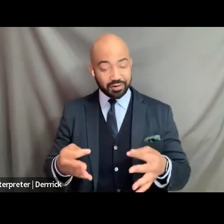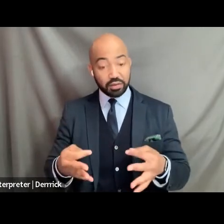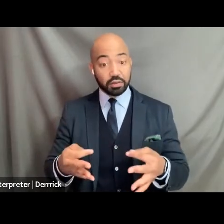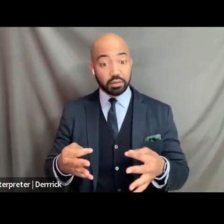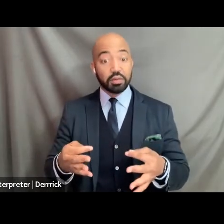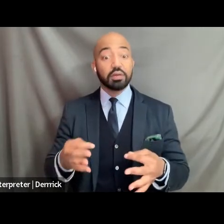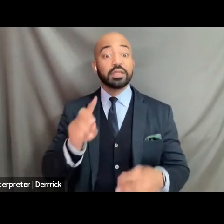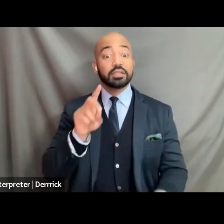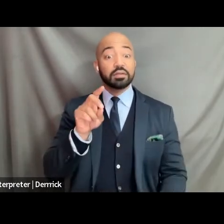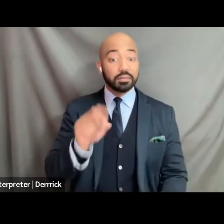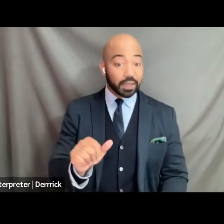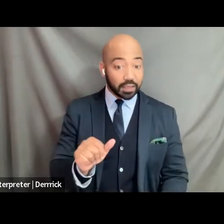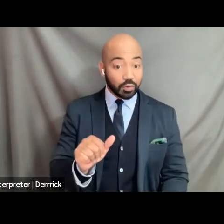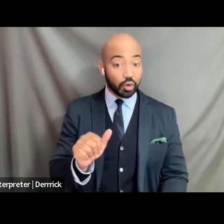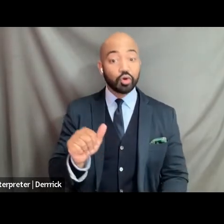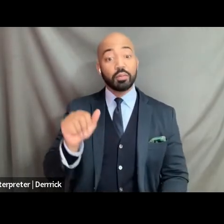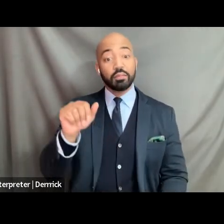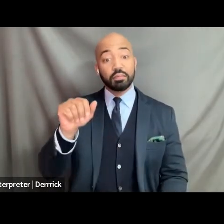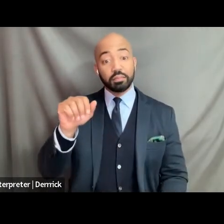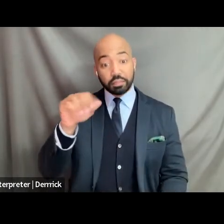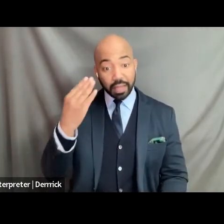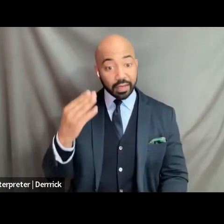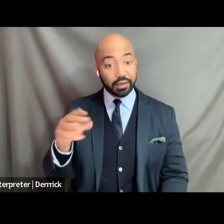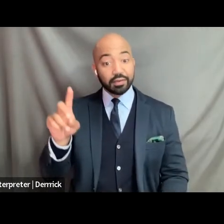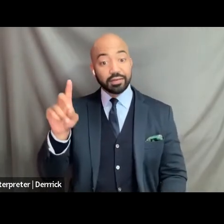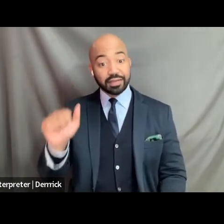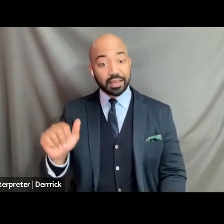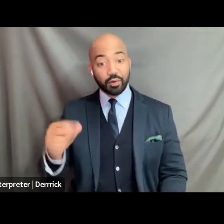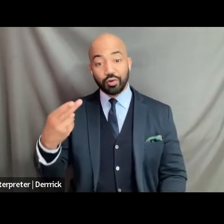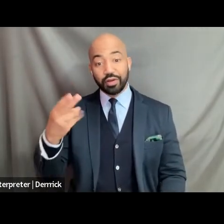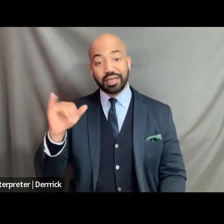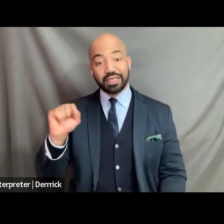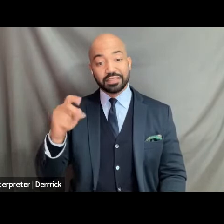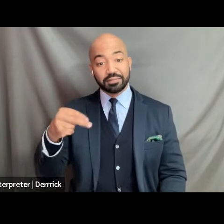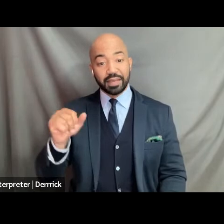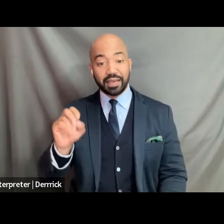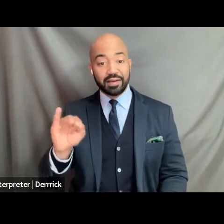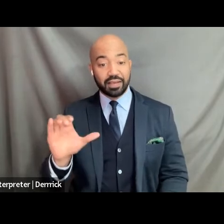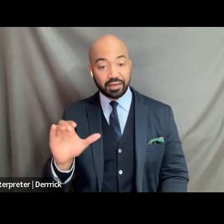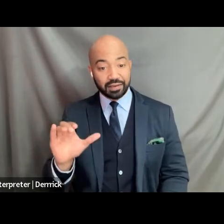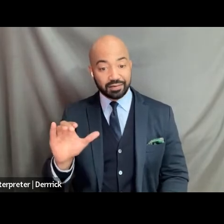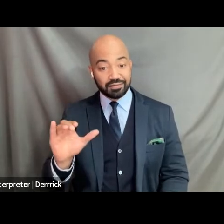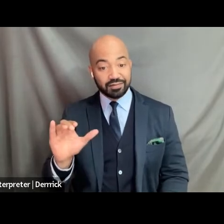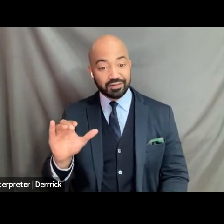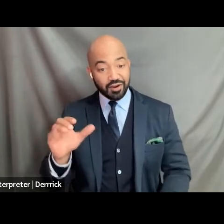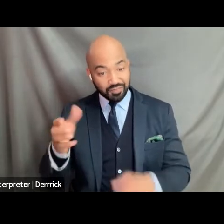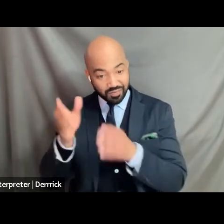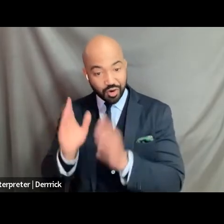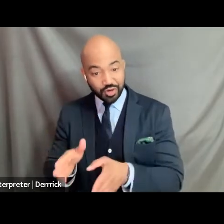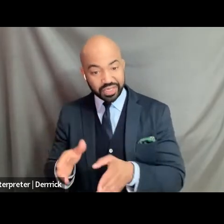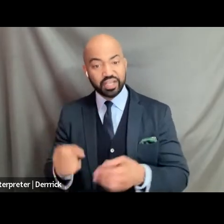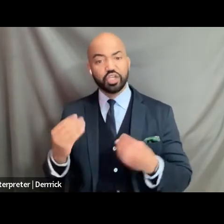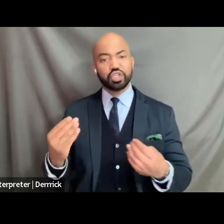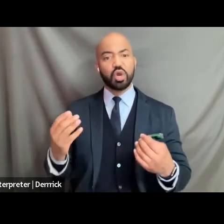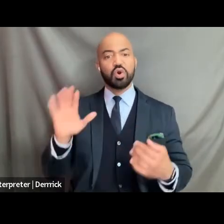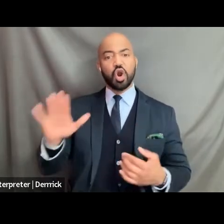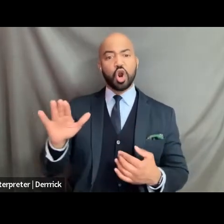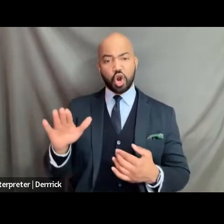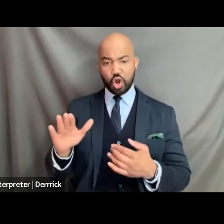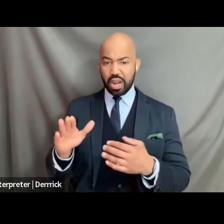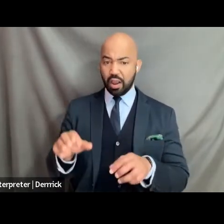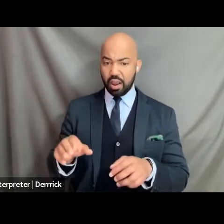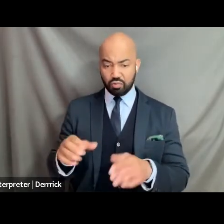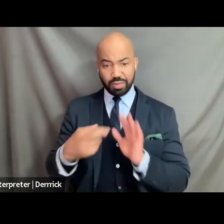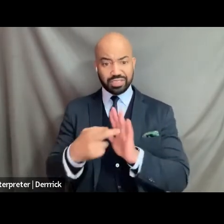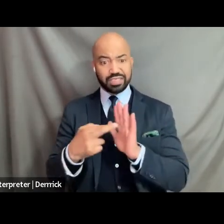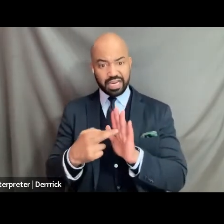disabled hispanic person because like i said her um her her trailblazing representation is really going to open up